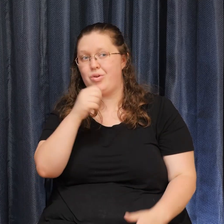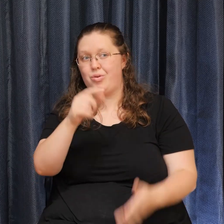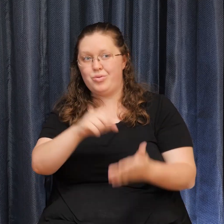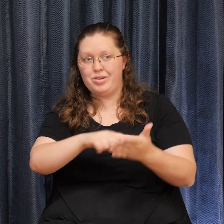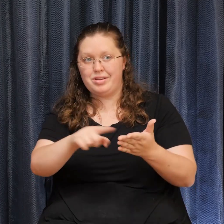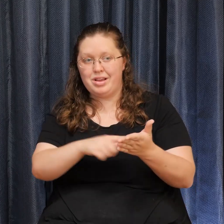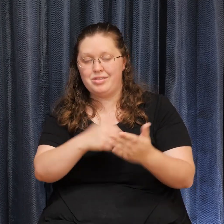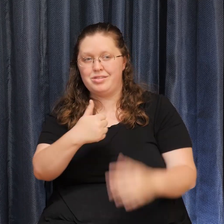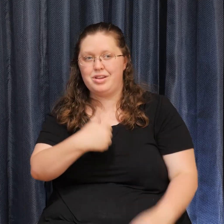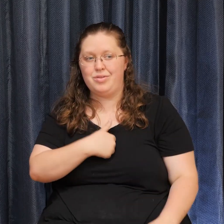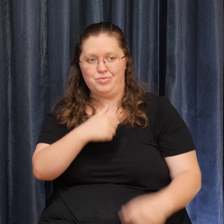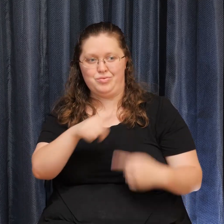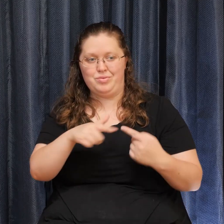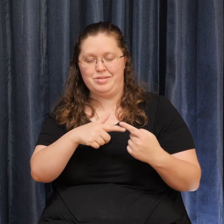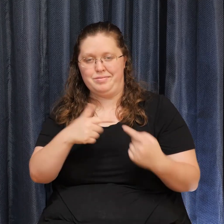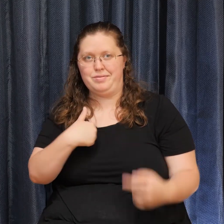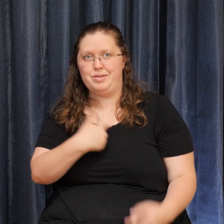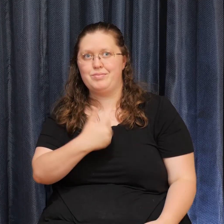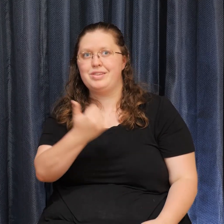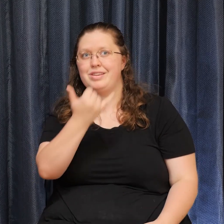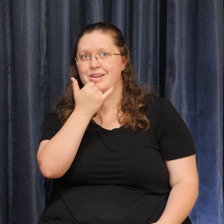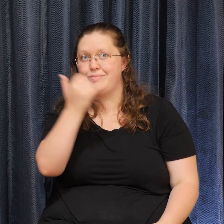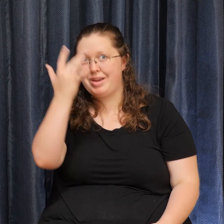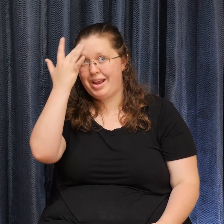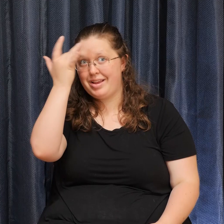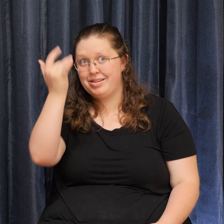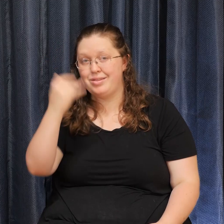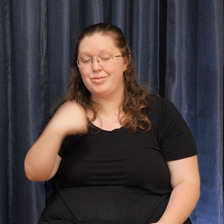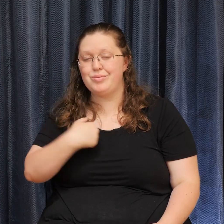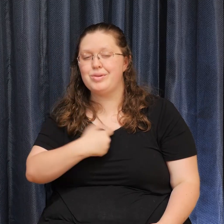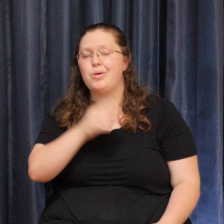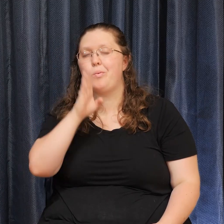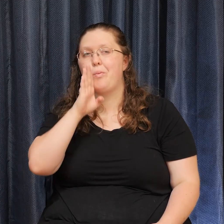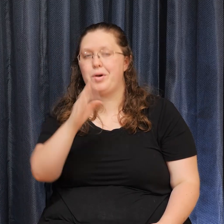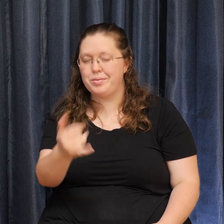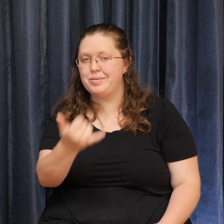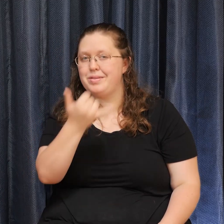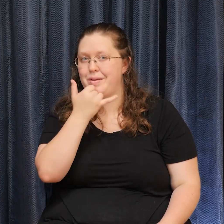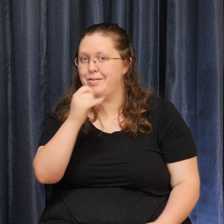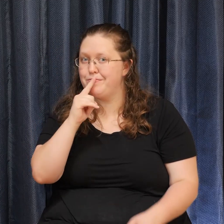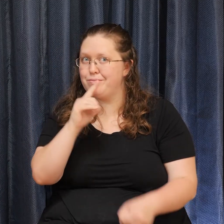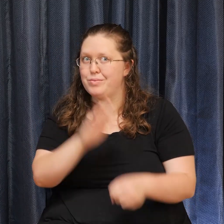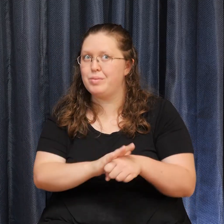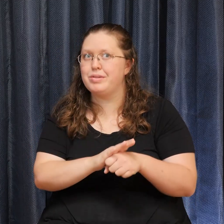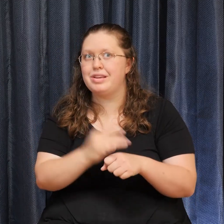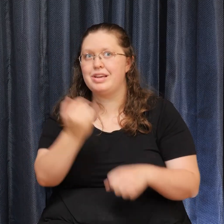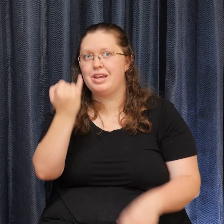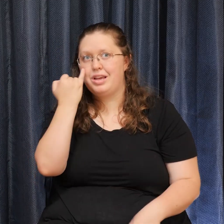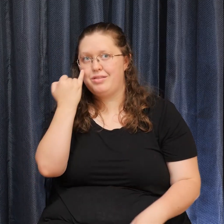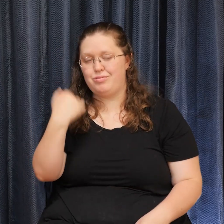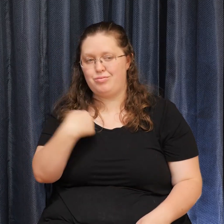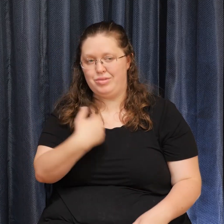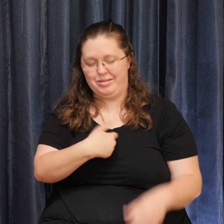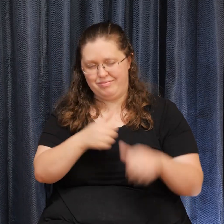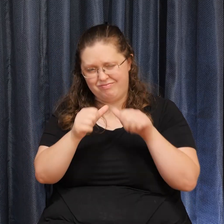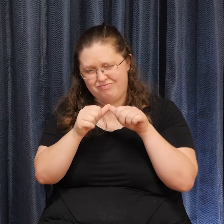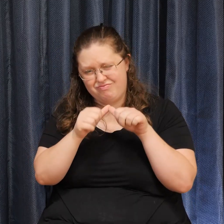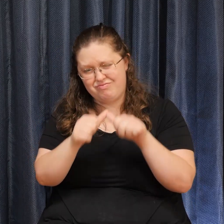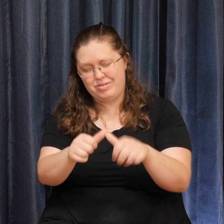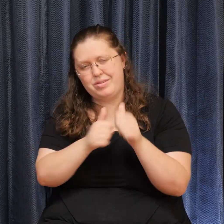Because we will Then when we Stay with them Then this Best that we have Will